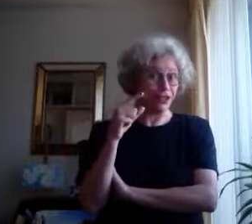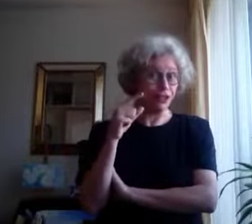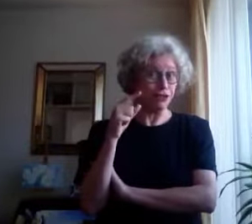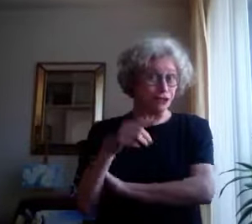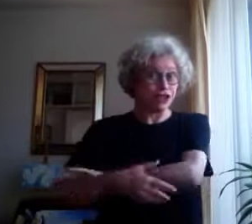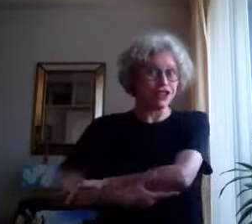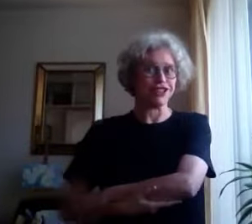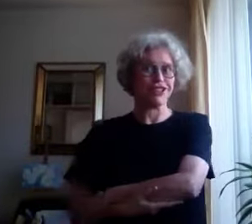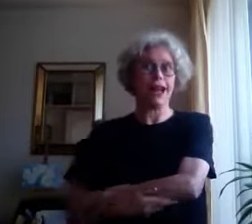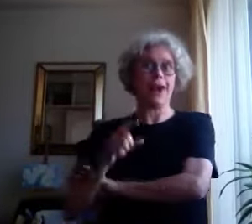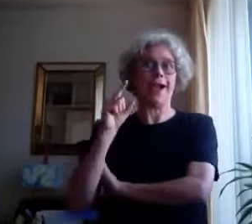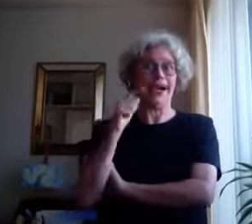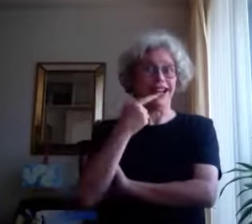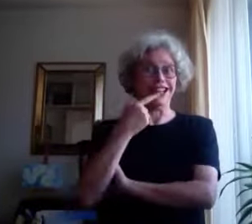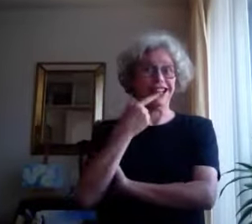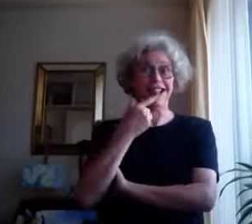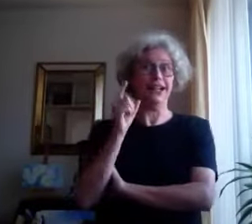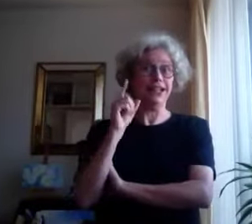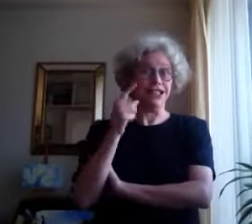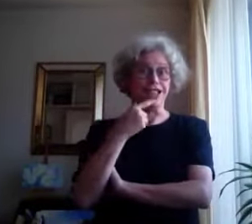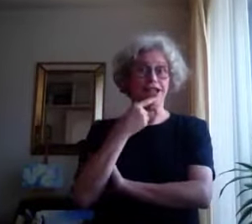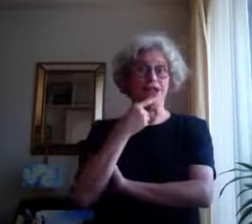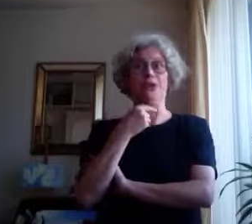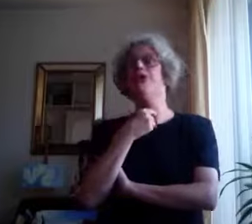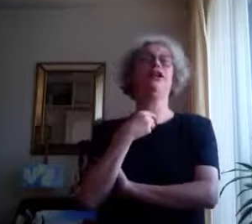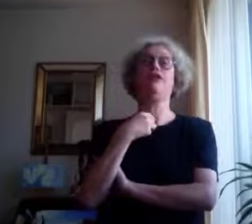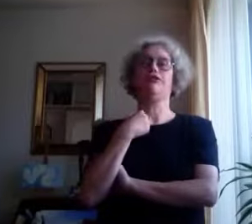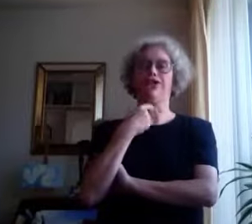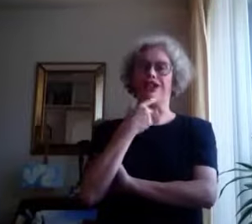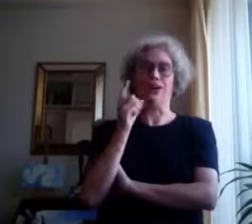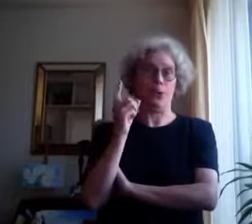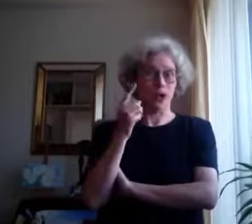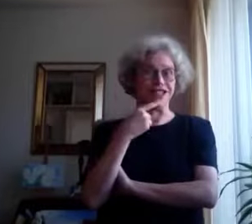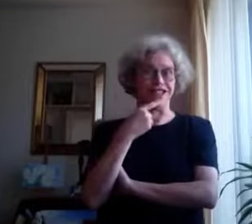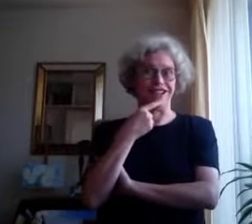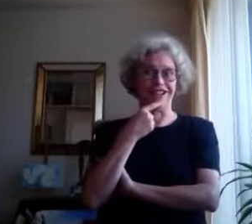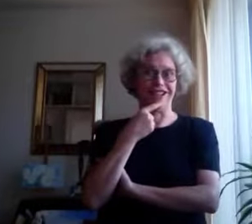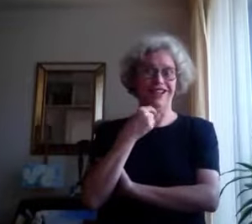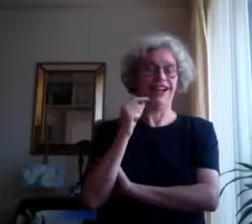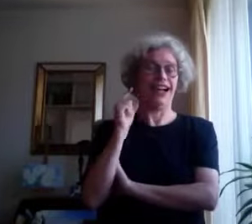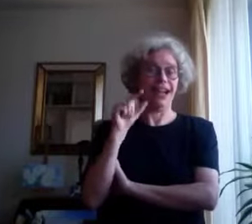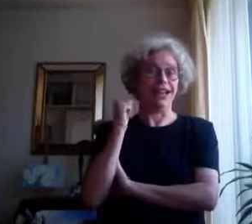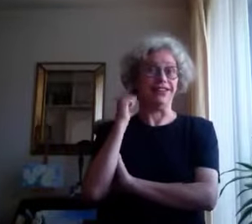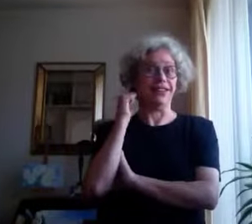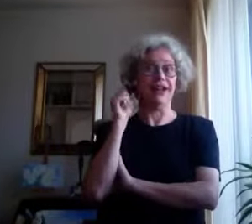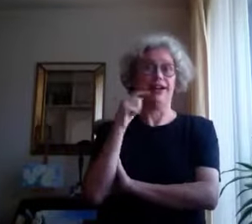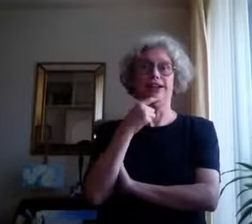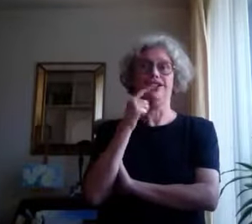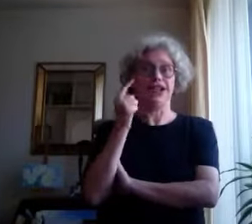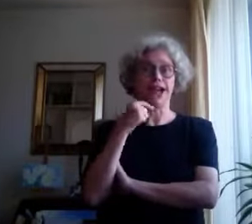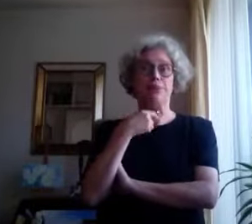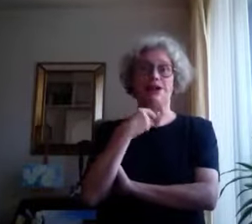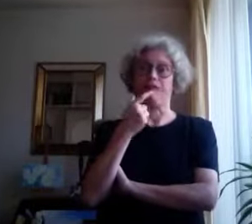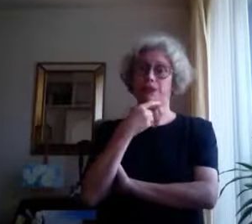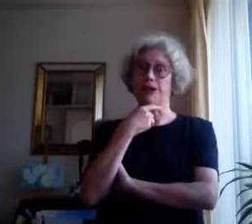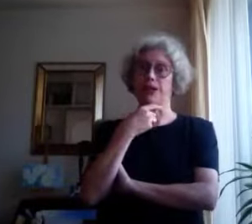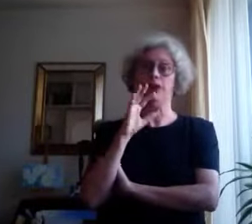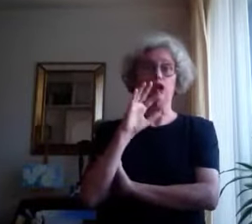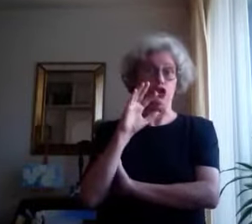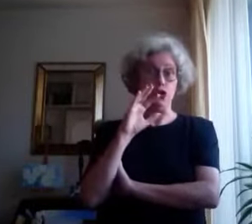version. And thank you for watching. And check my fan mail to